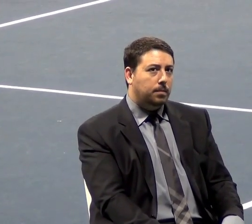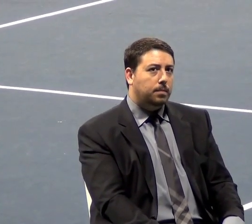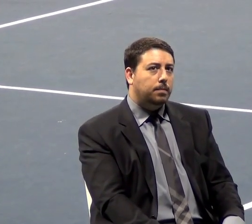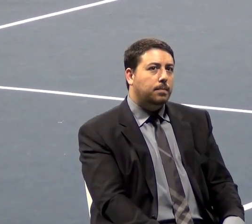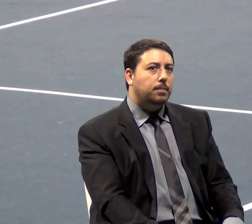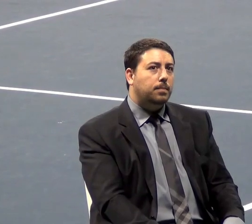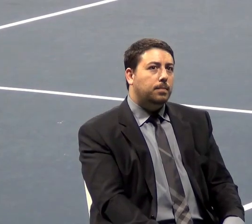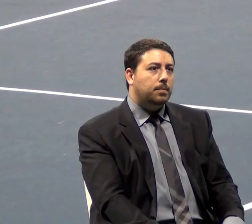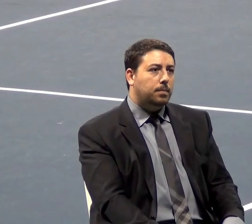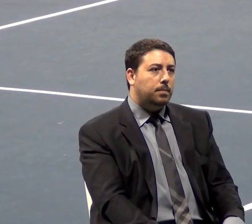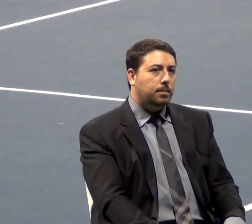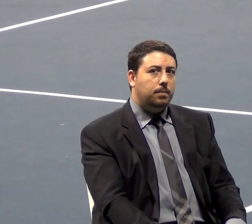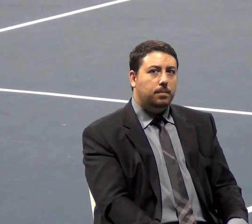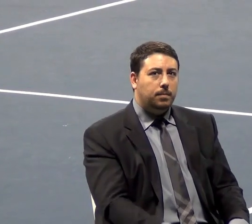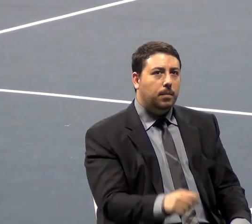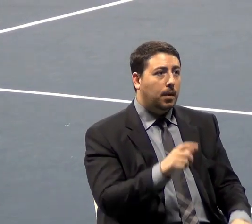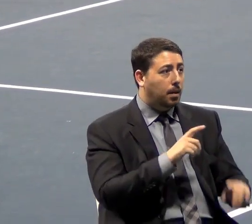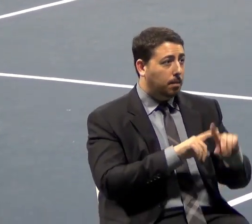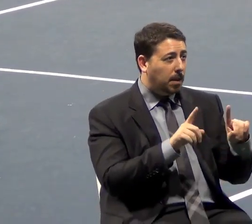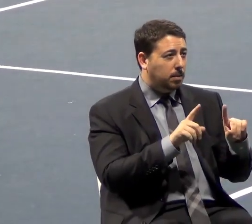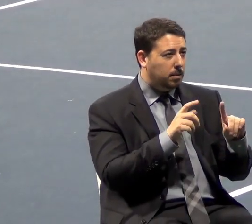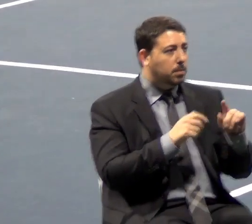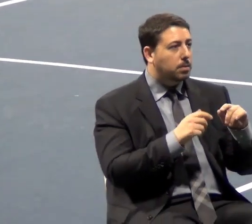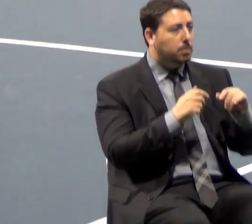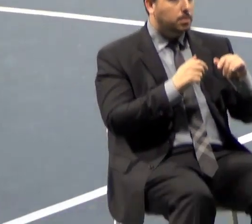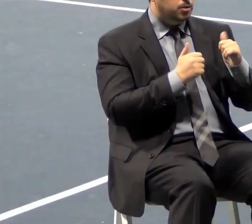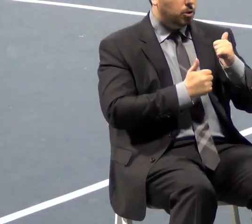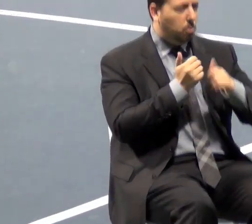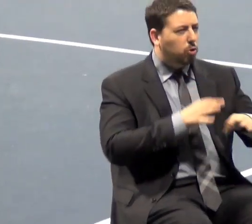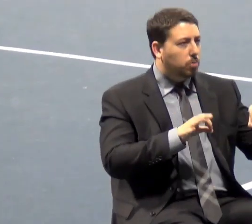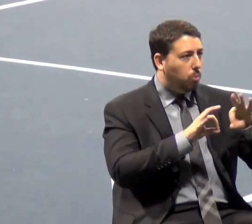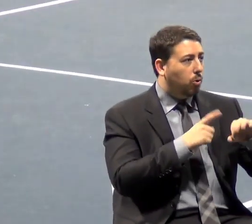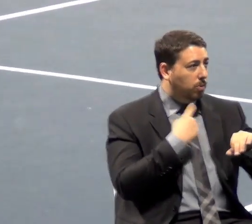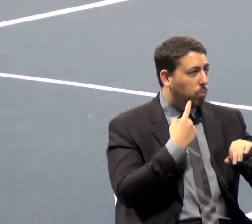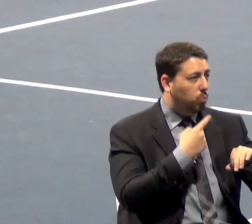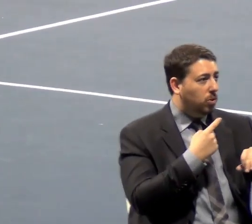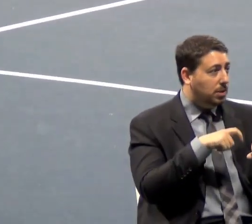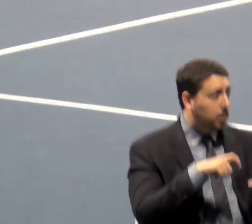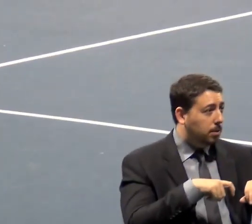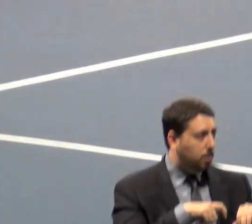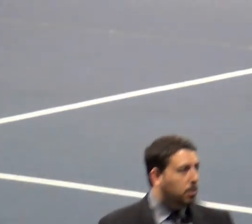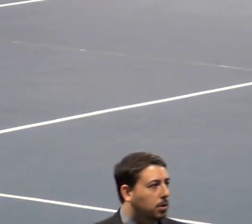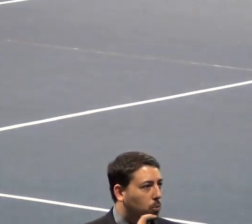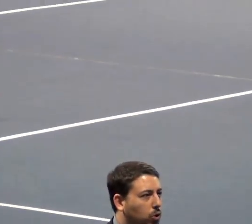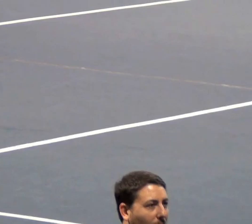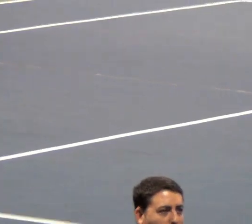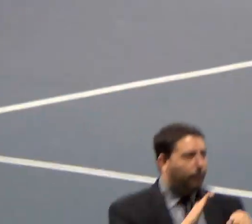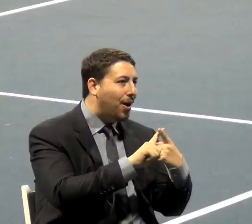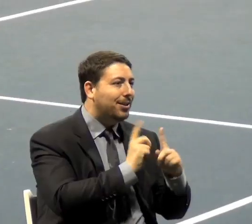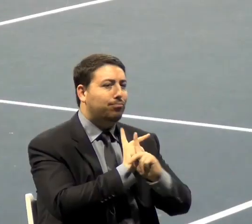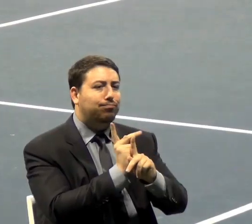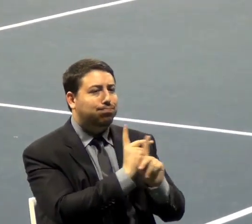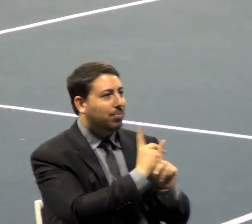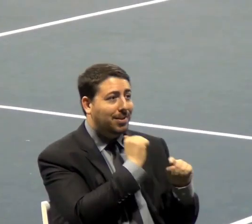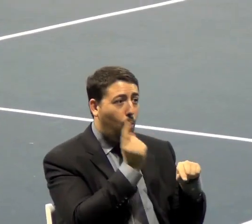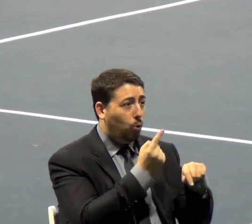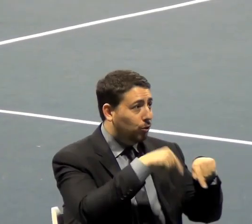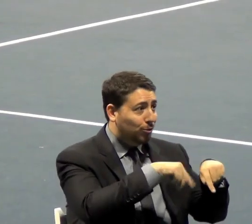But the very least that we have to do, and the very first thing we have to do, is have a full audit of the Federal Reserve. We need to find people around the world.